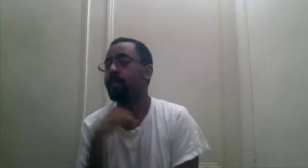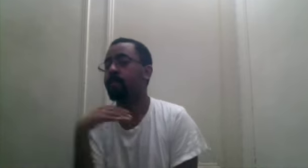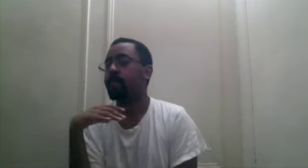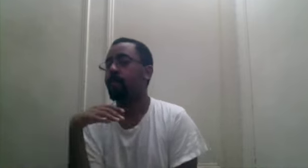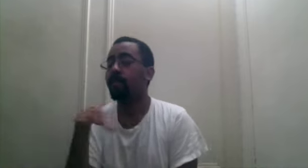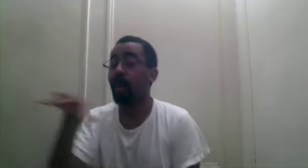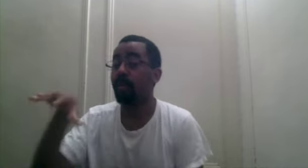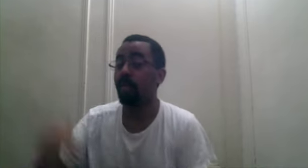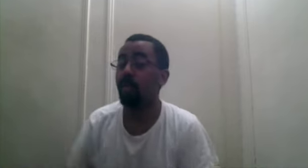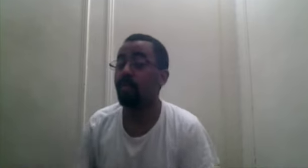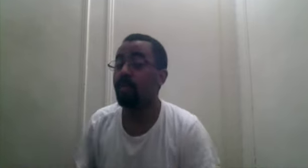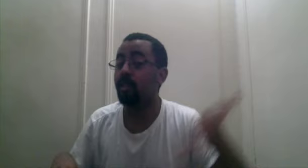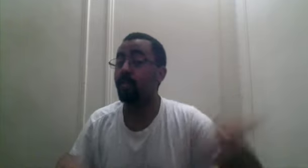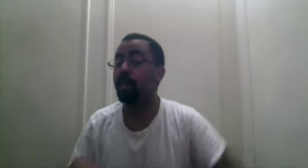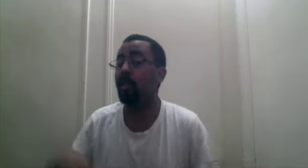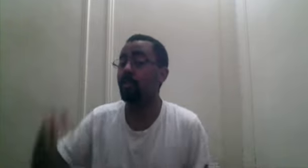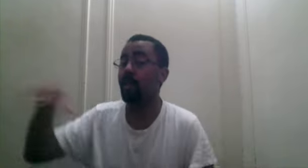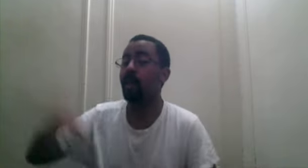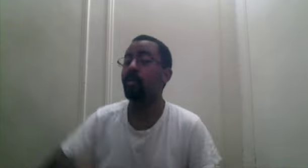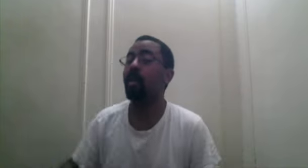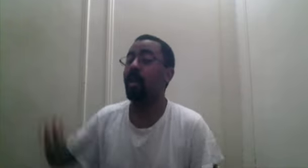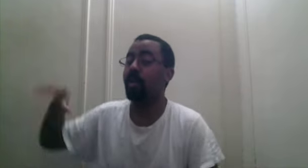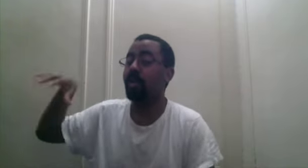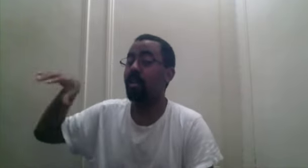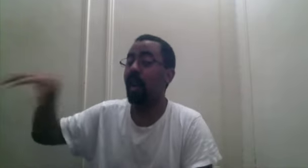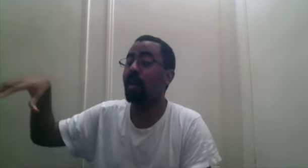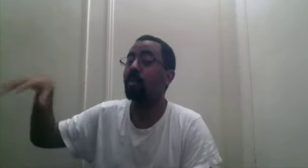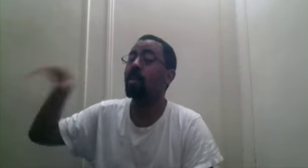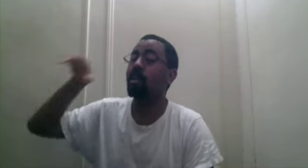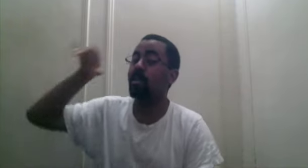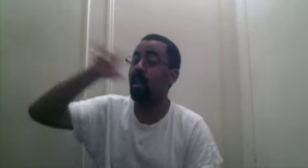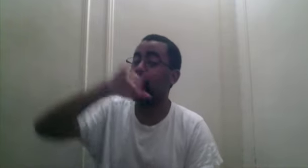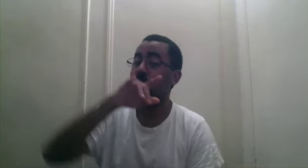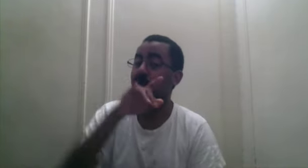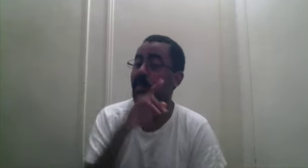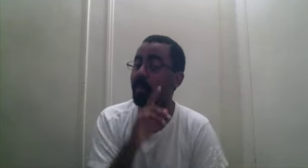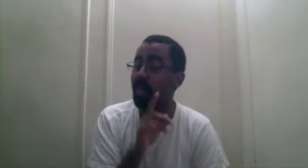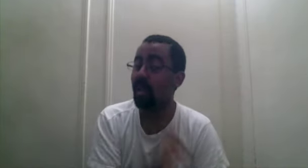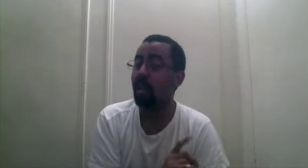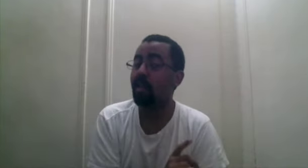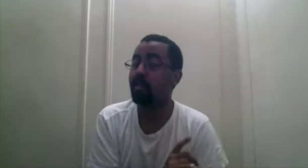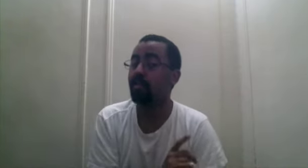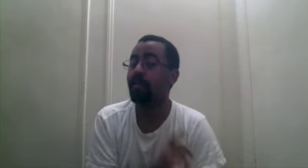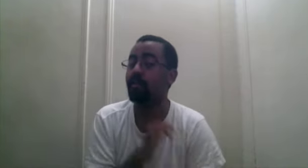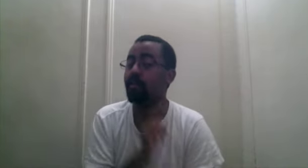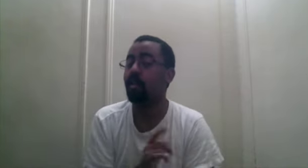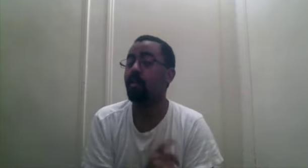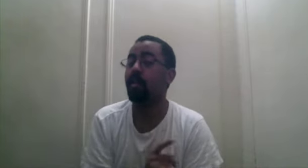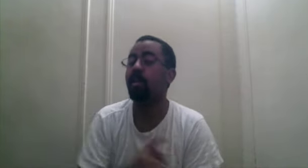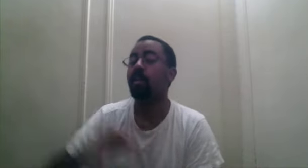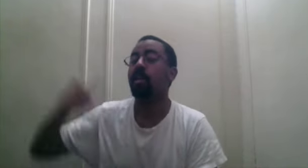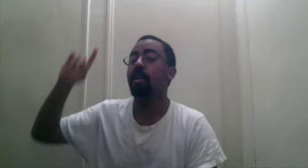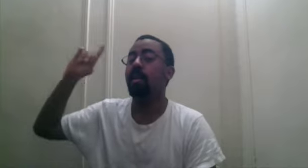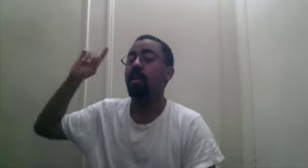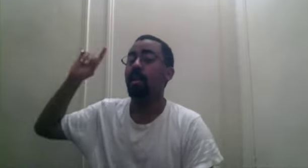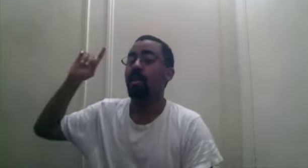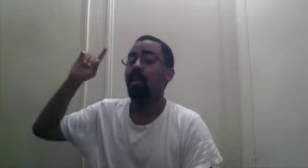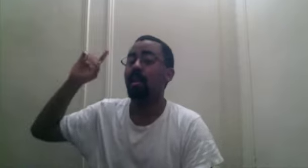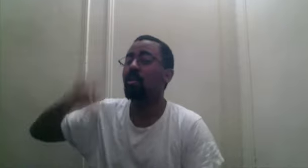They're probably going to go after either Big Mom or Kaido and since Kaido is going to probably gain on Luffy really quickly. It's going to